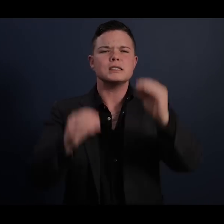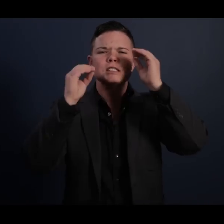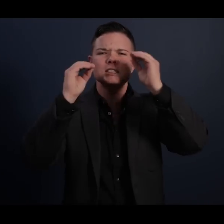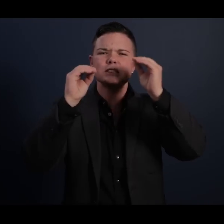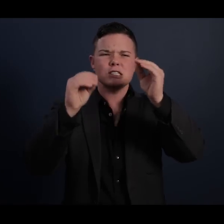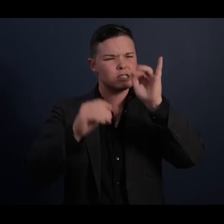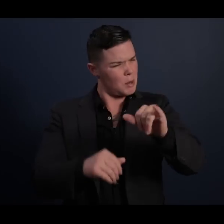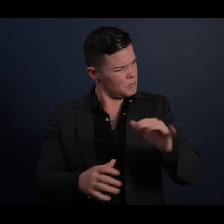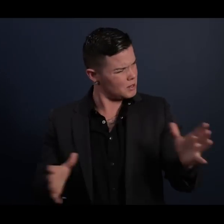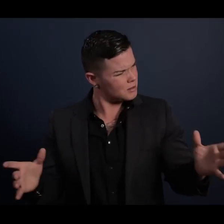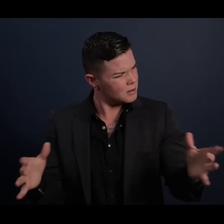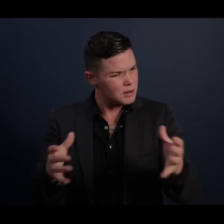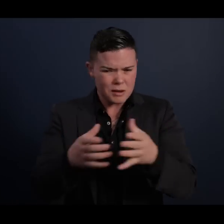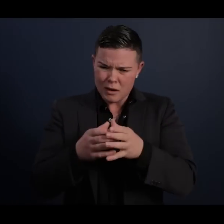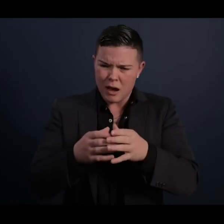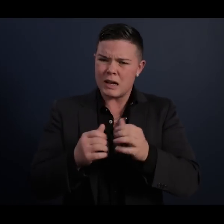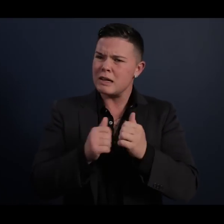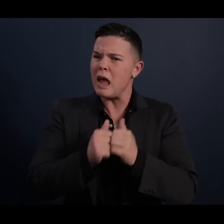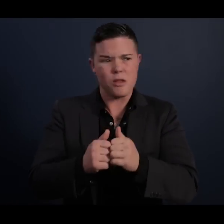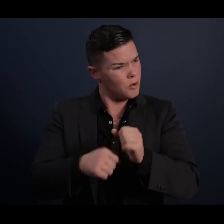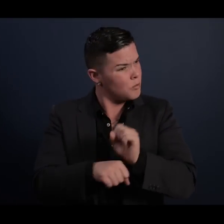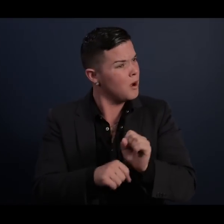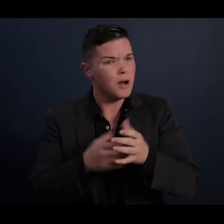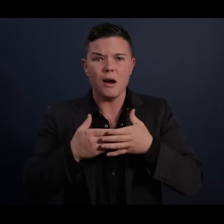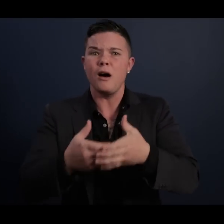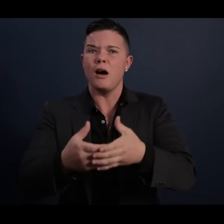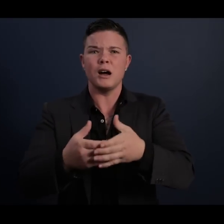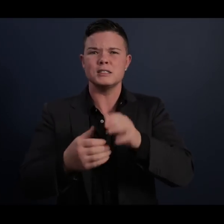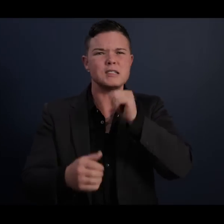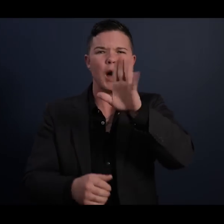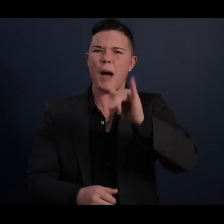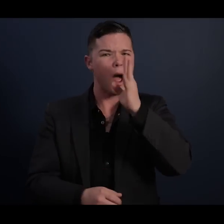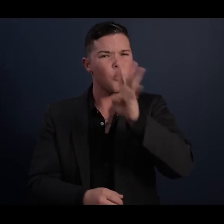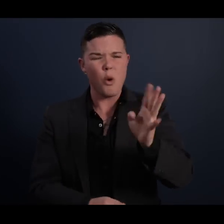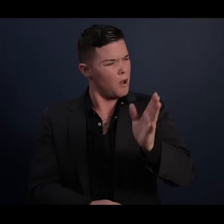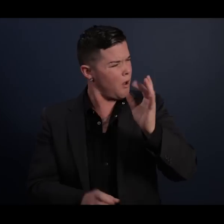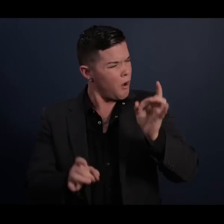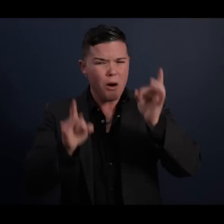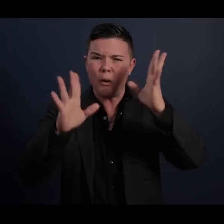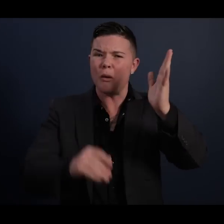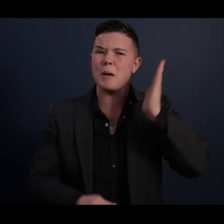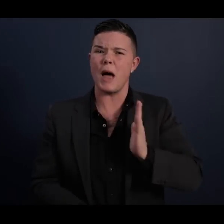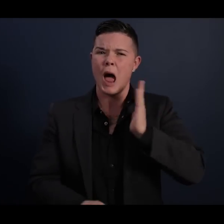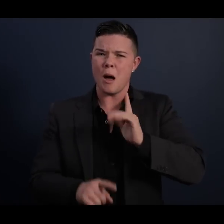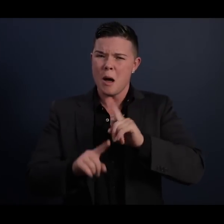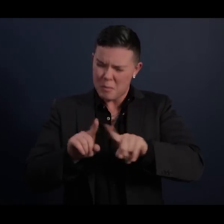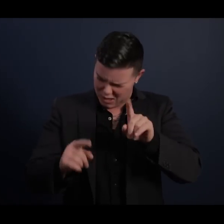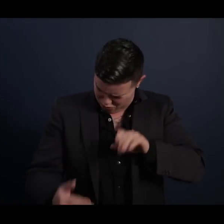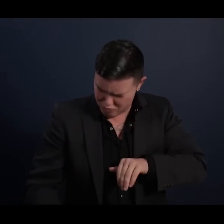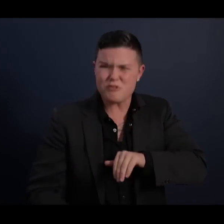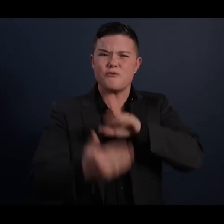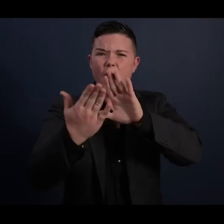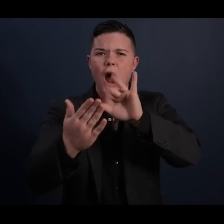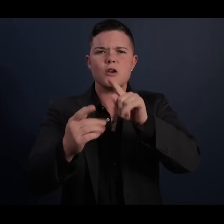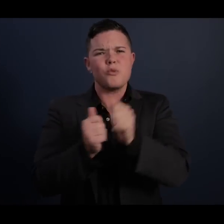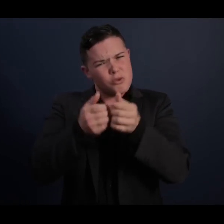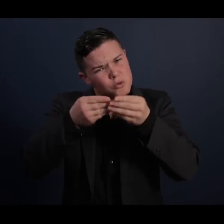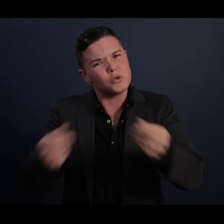is not a matter of ignoring a cruel past, but a means of confronting it with inclusion and generosity